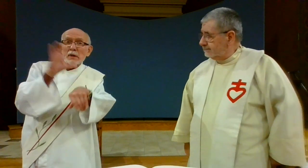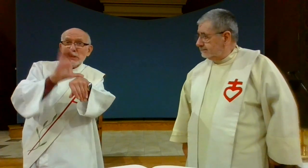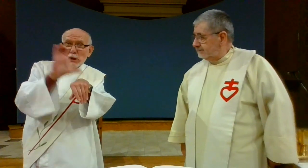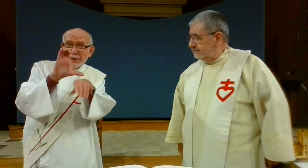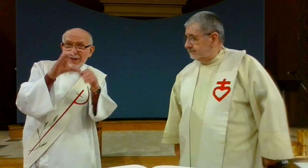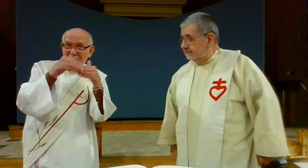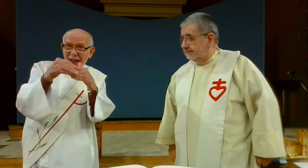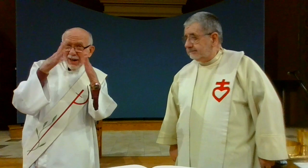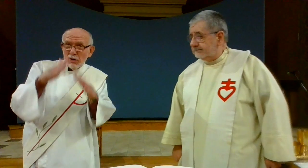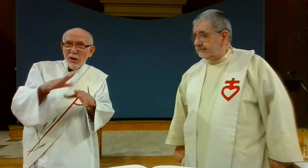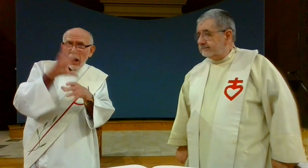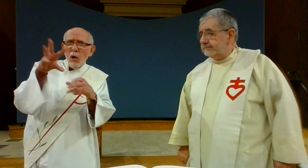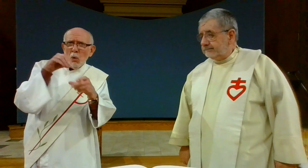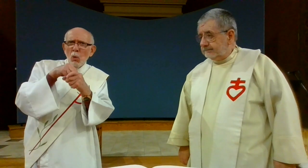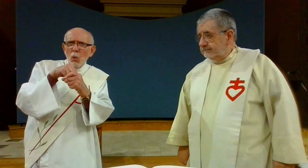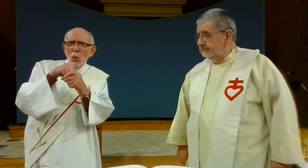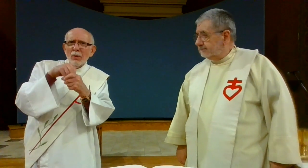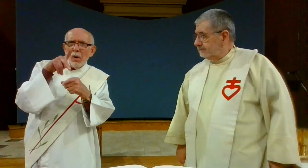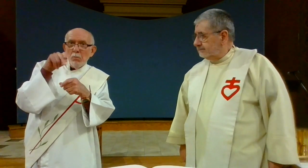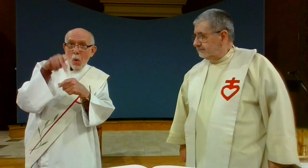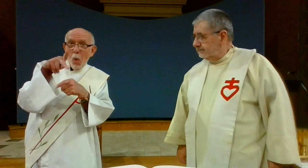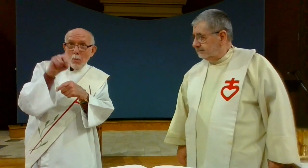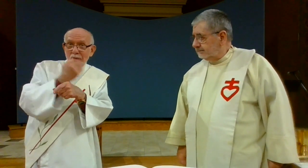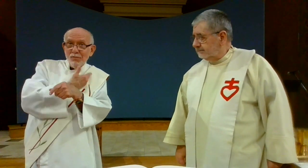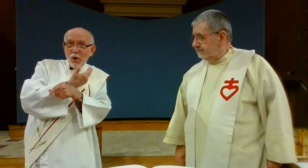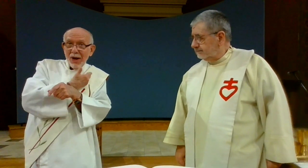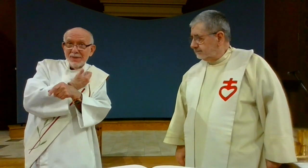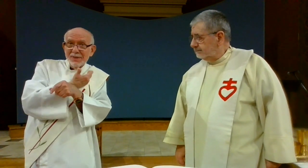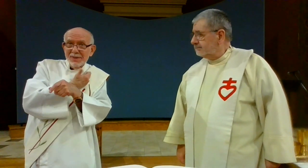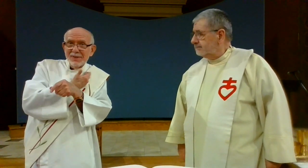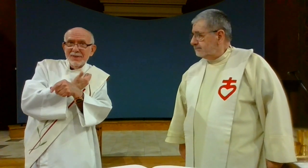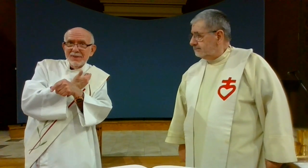we pray for our church leaders including pope francis